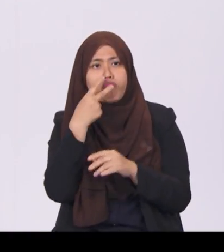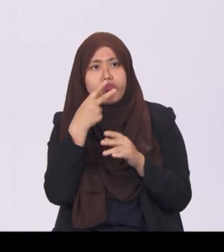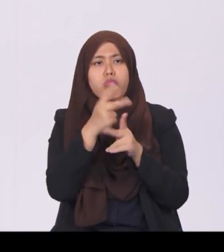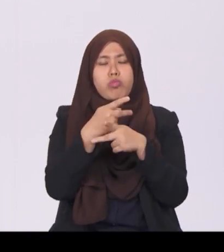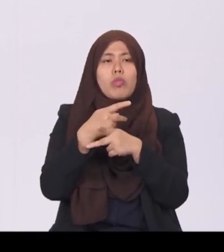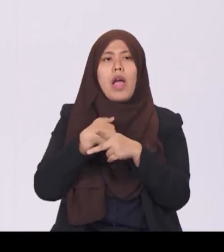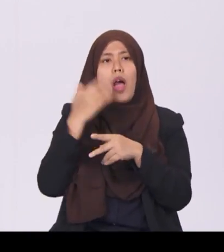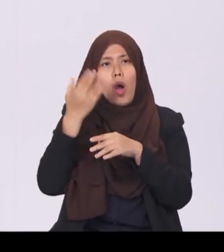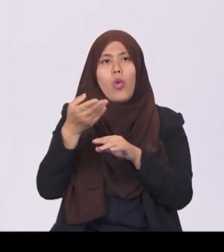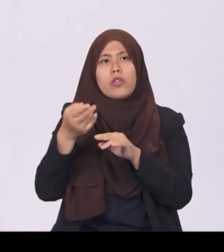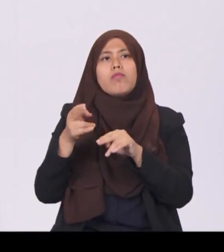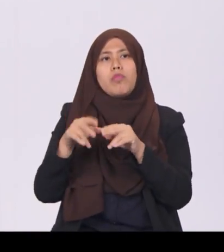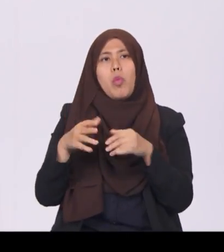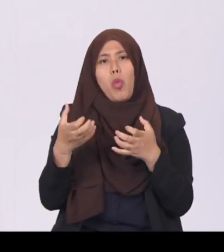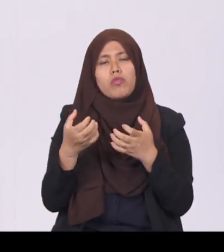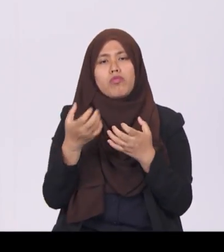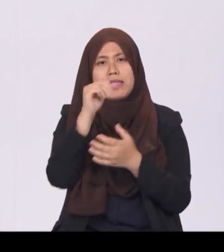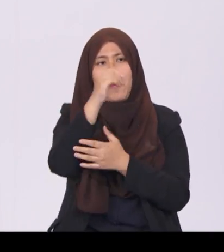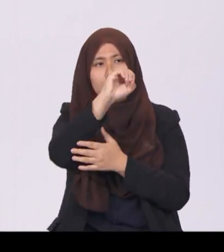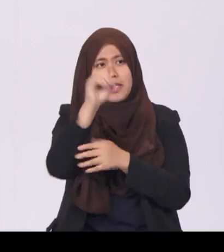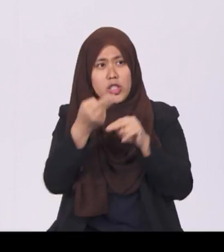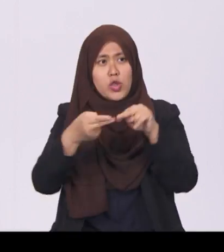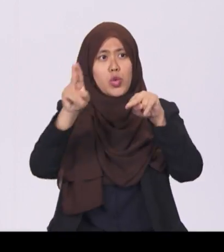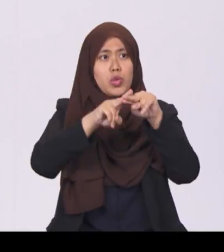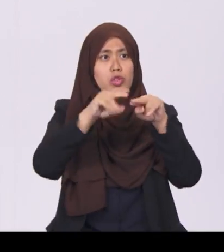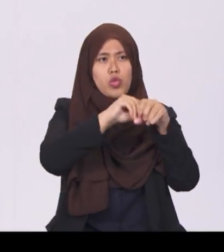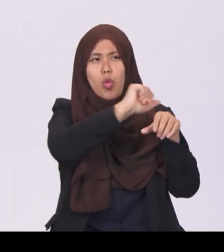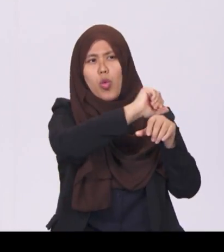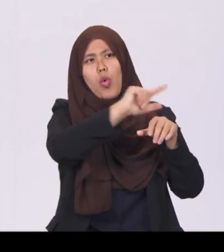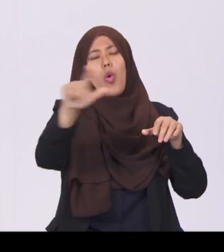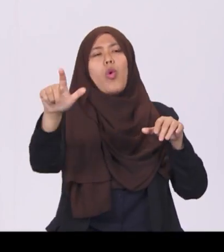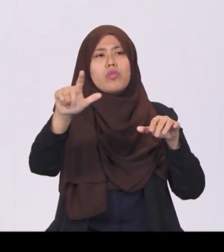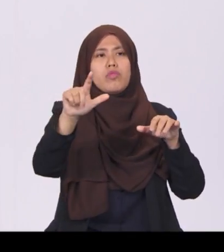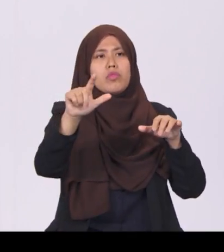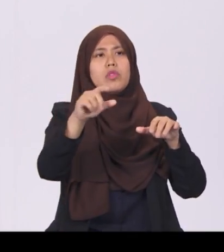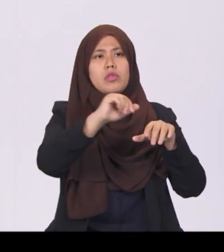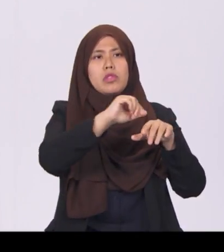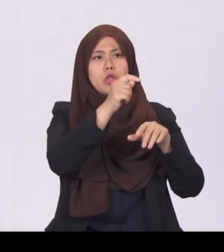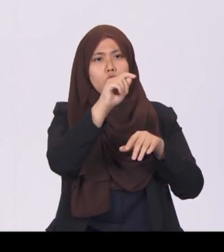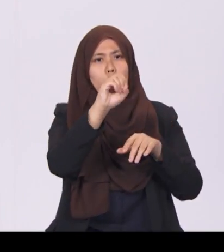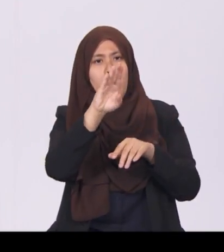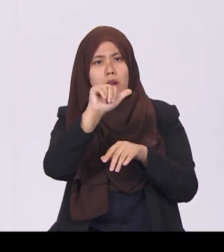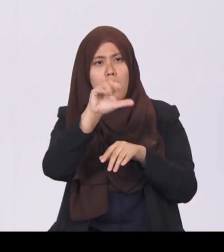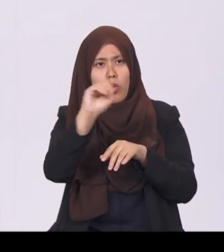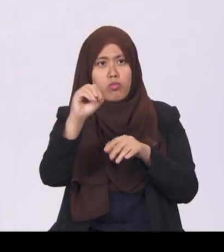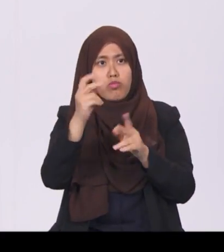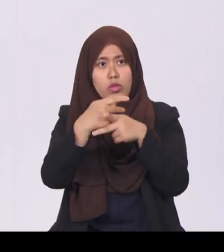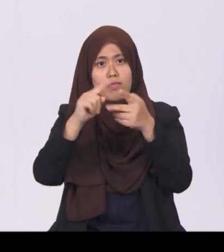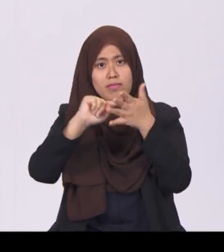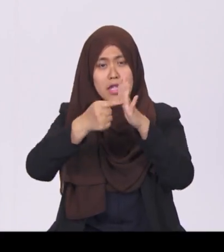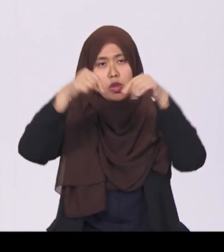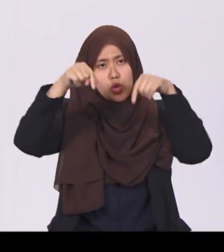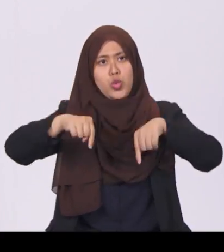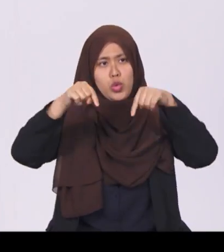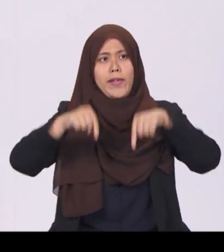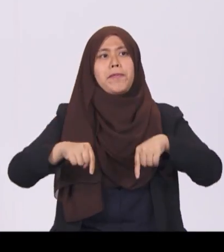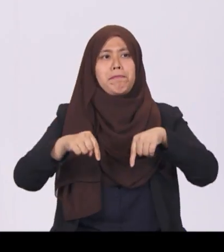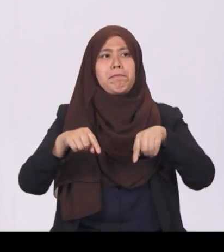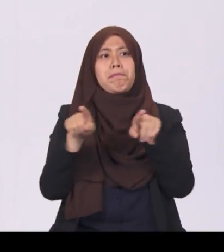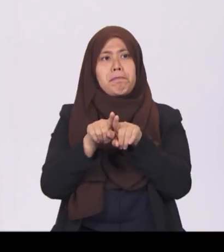excise duty across all tobacco products with effects from today. I will also be extending and strengthening